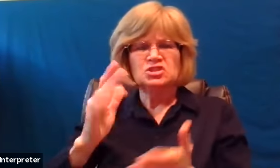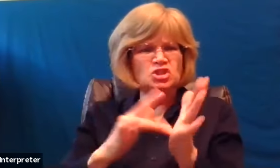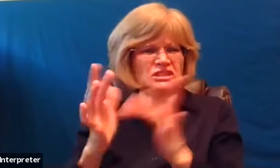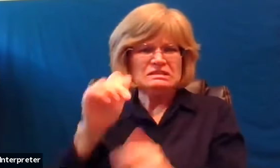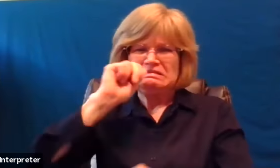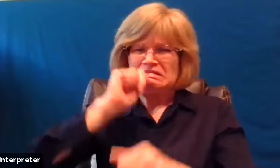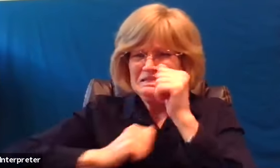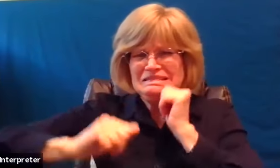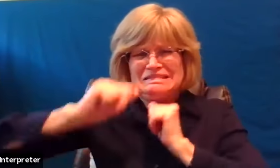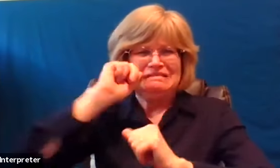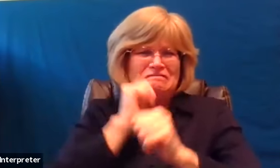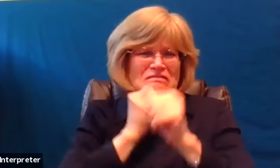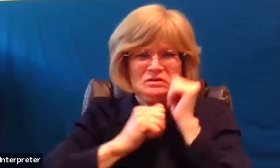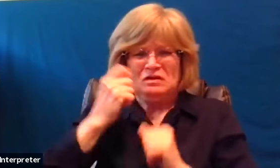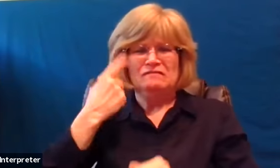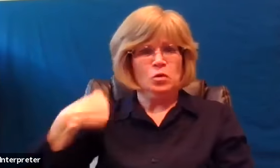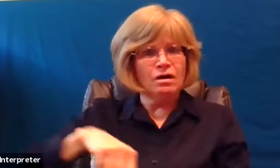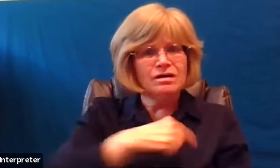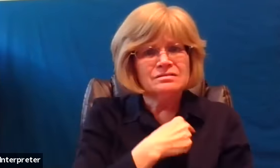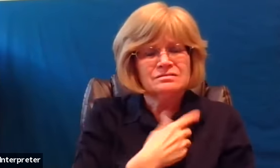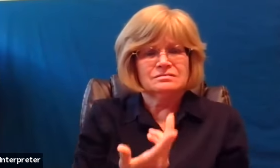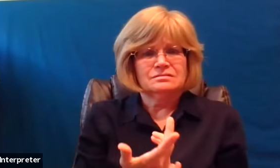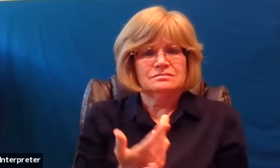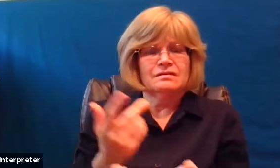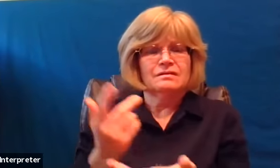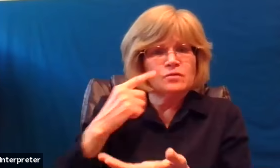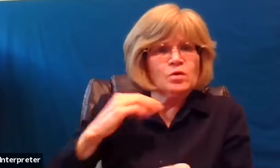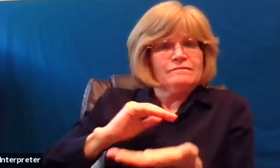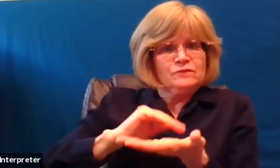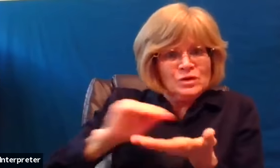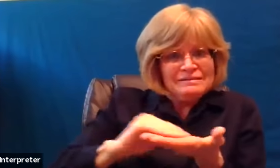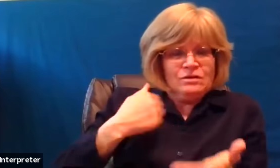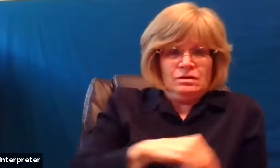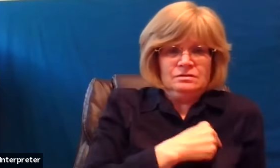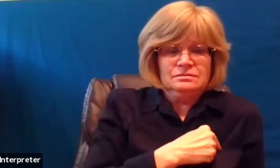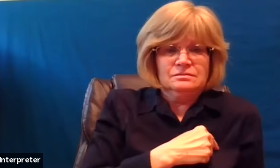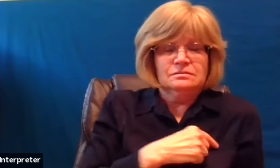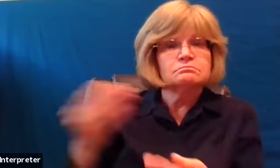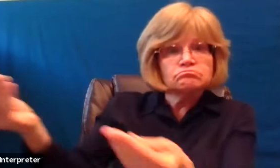for our forgiveness forgiveness forgiveness forgiveness given to all of us unconditionally